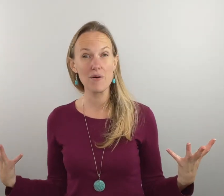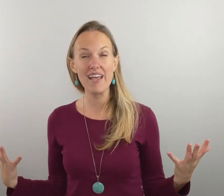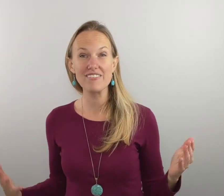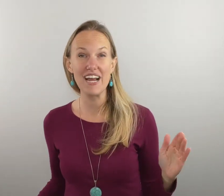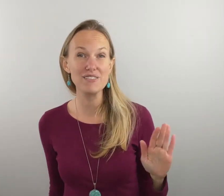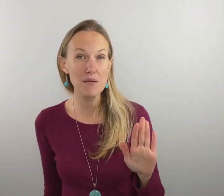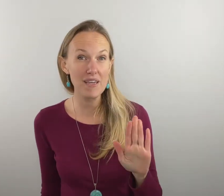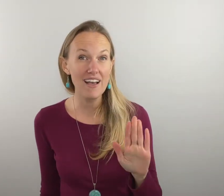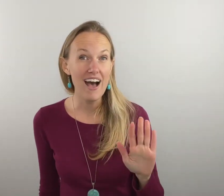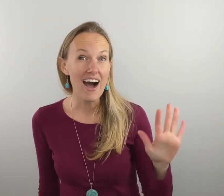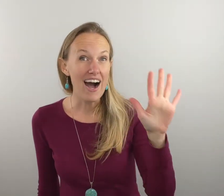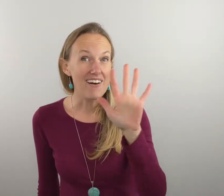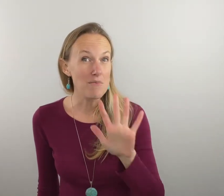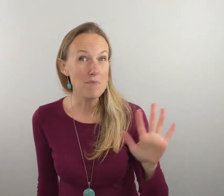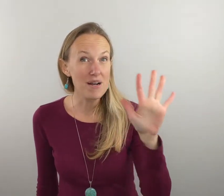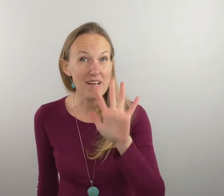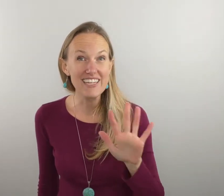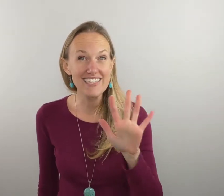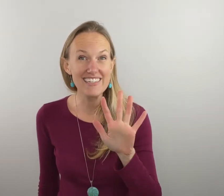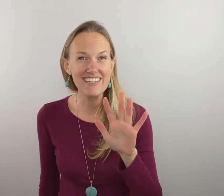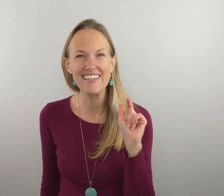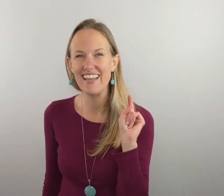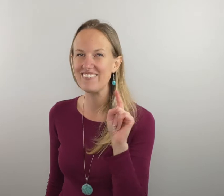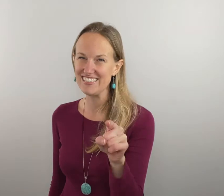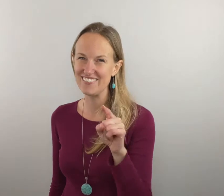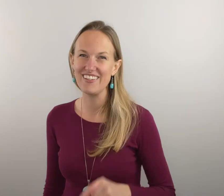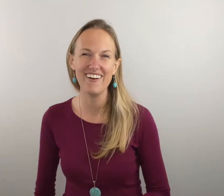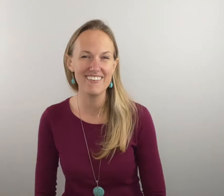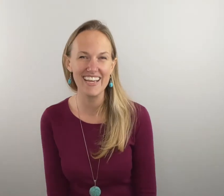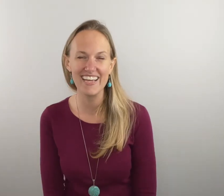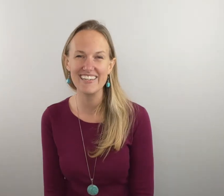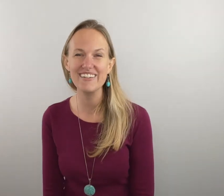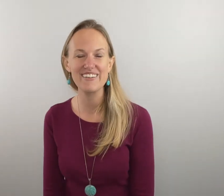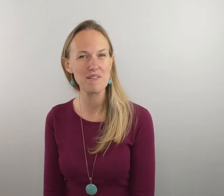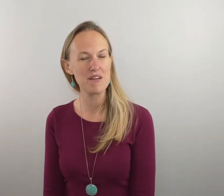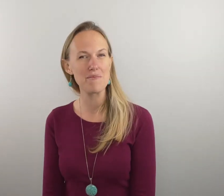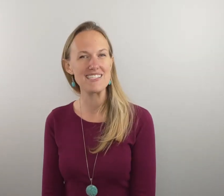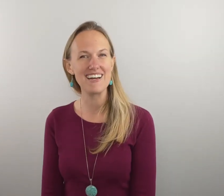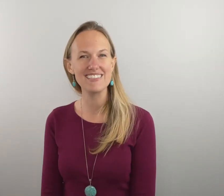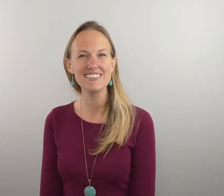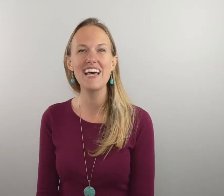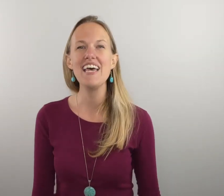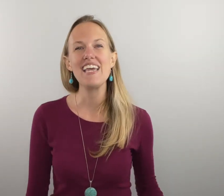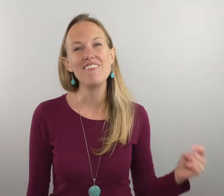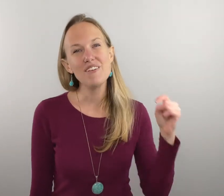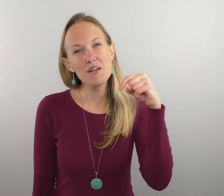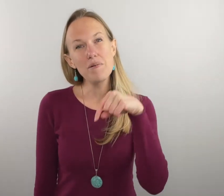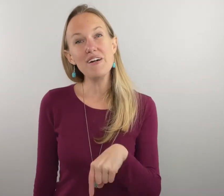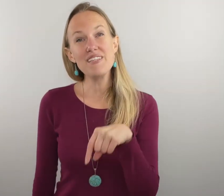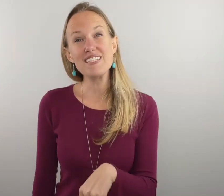away after housekeeping. Remember I'm left handed. That means if you are right-handed you're going to mirror my signs. If you look below this